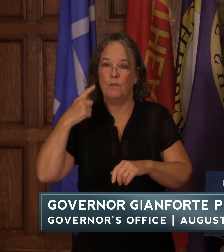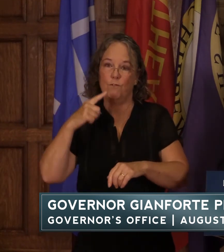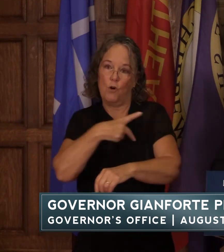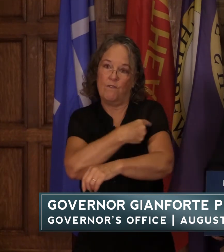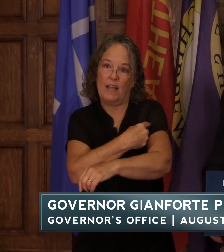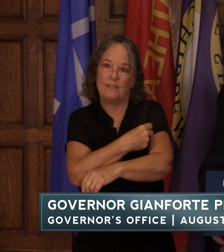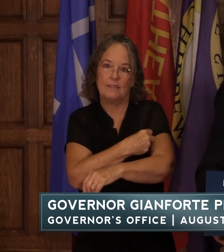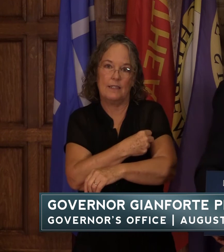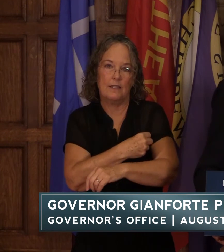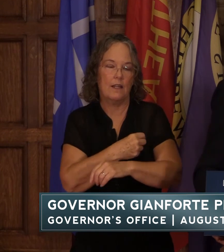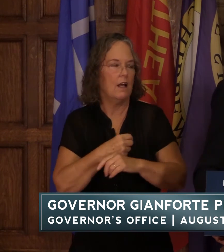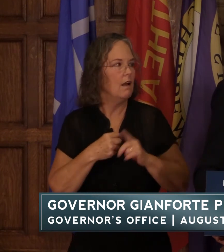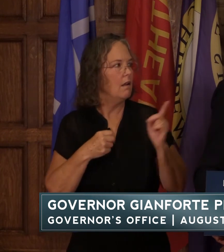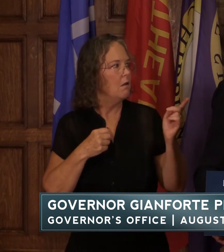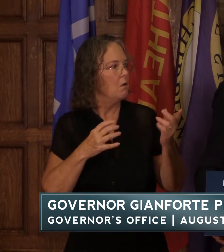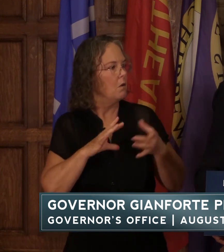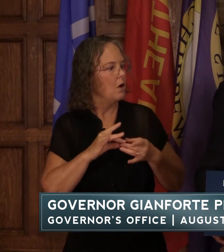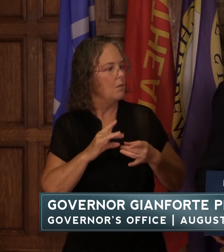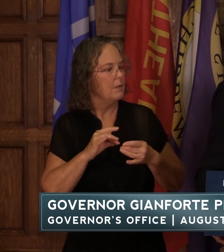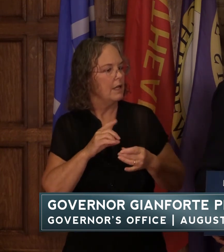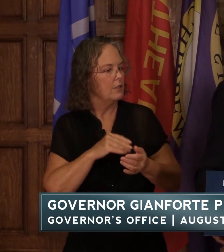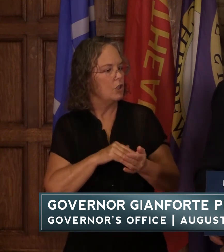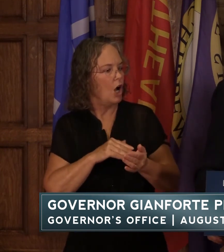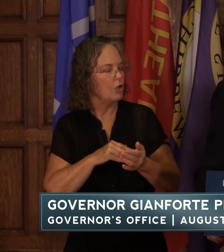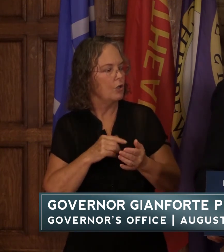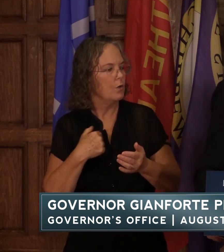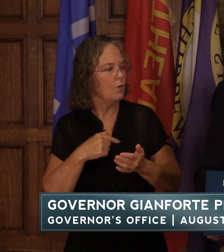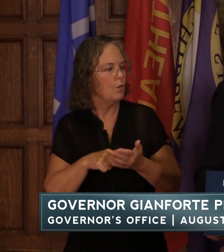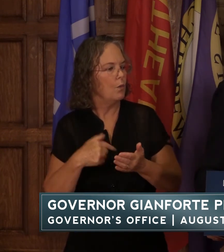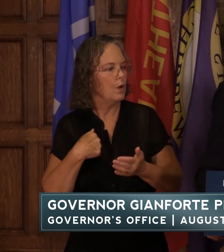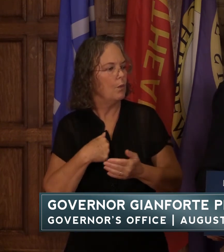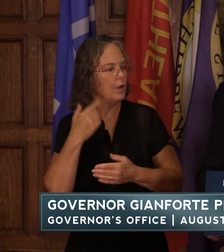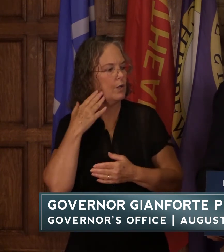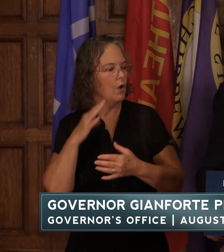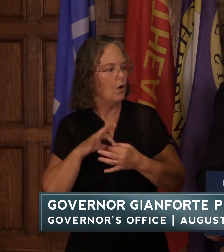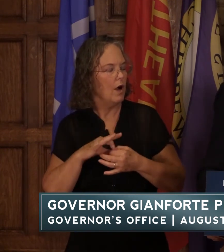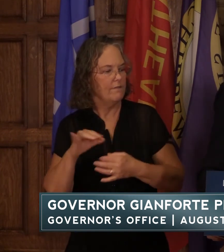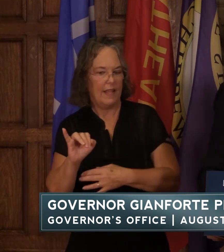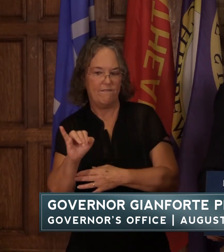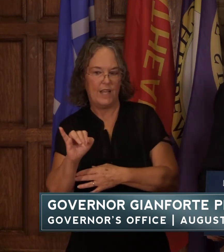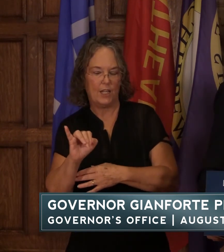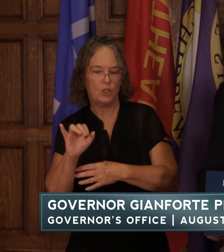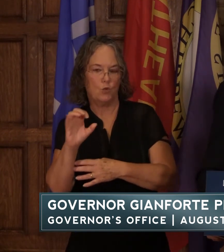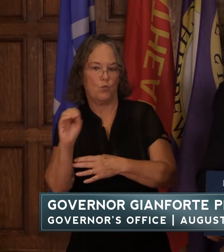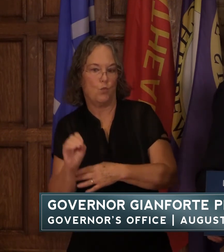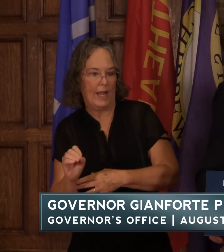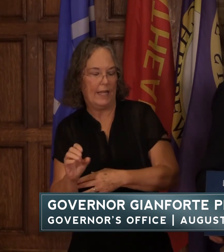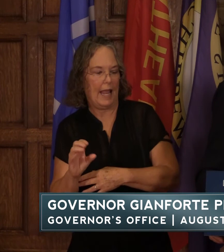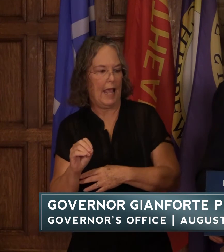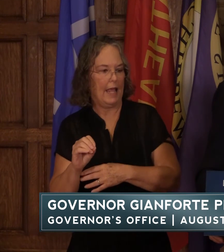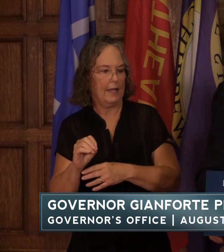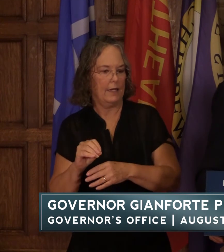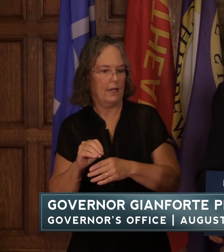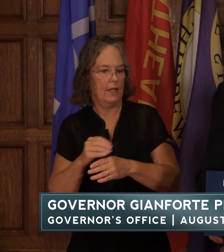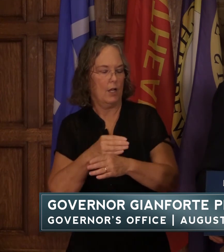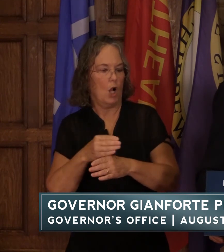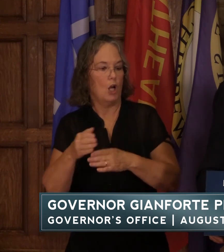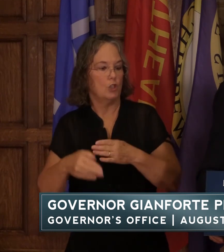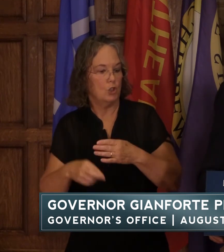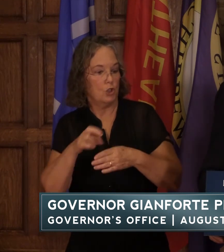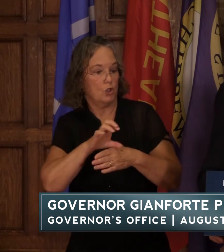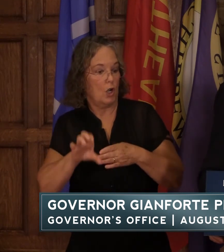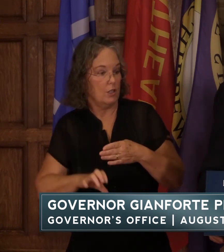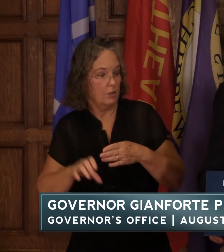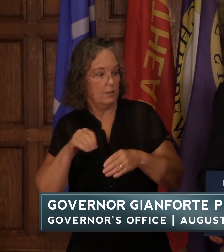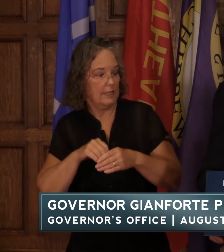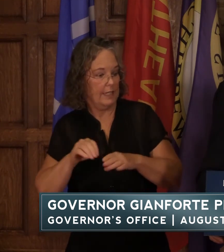and i don't know if you want to comment doctor on what we know about infection rates and consequences in younger children which i think would be